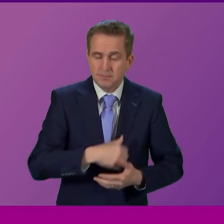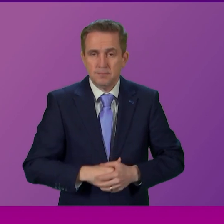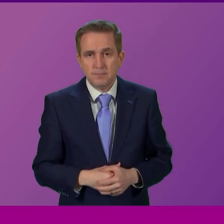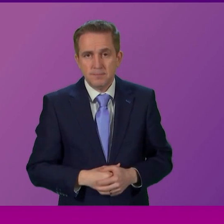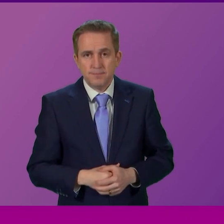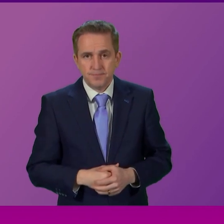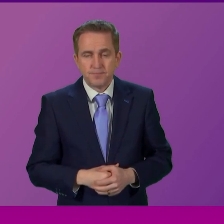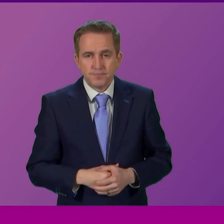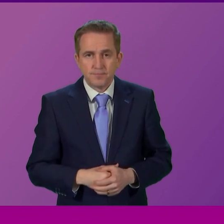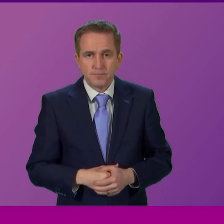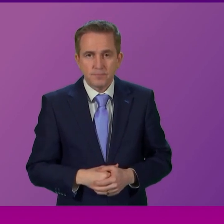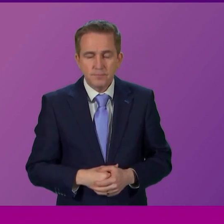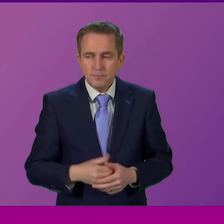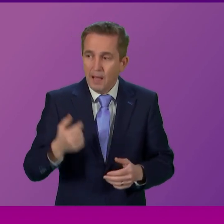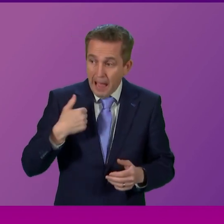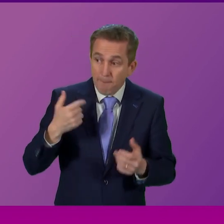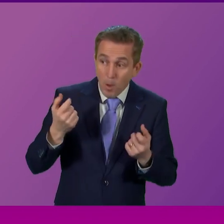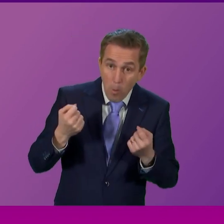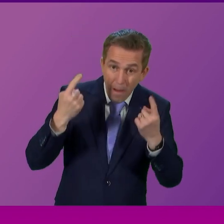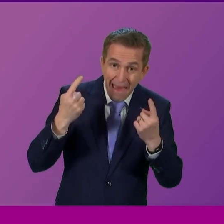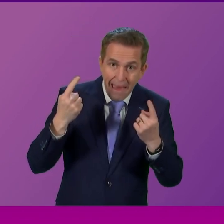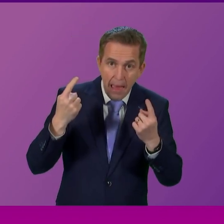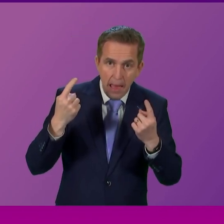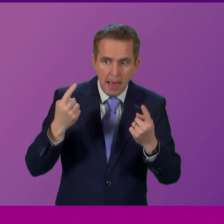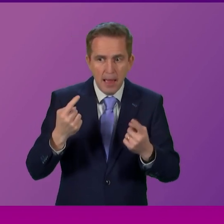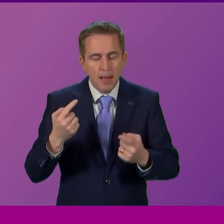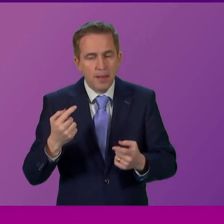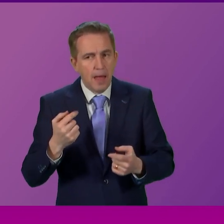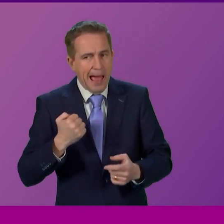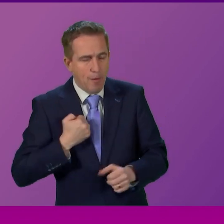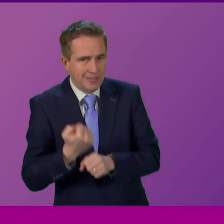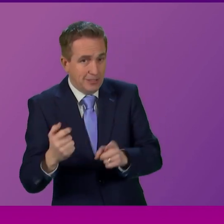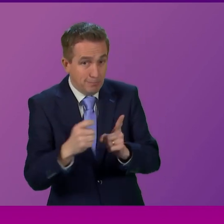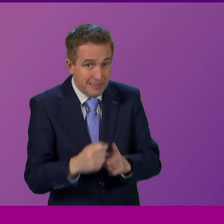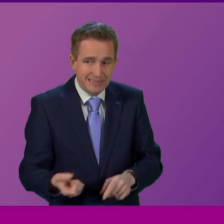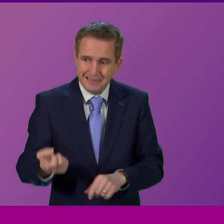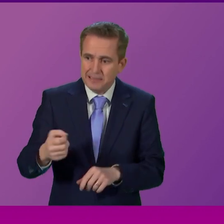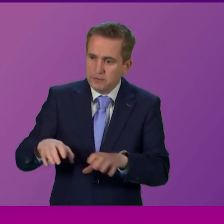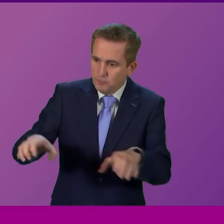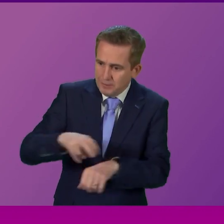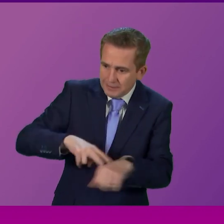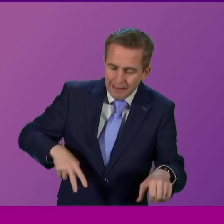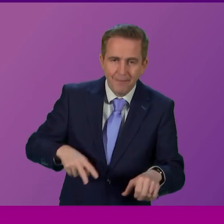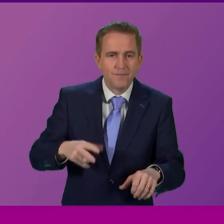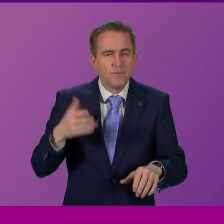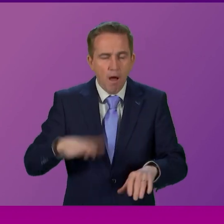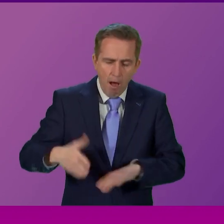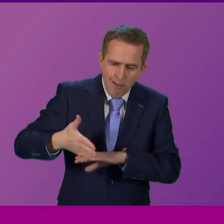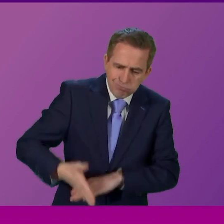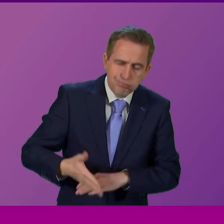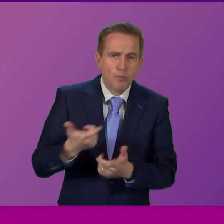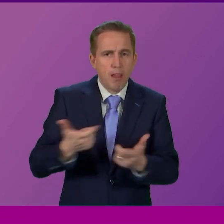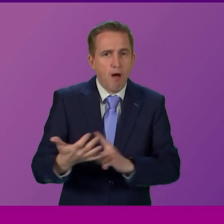that question where I started that I understand just how hard-earn GPs and GP practice staff are working under unprecedented pressure